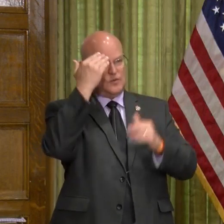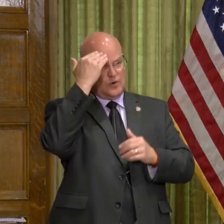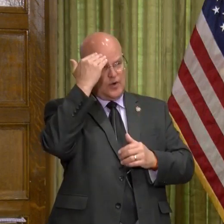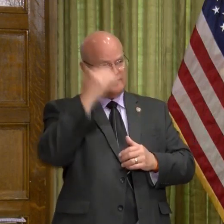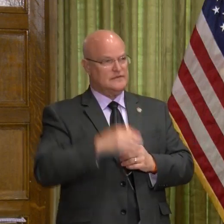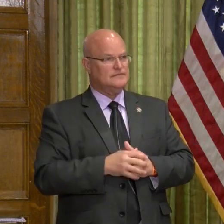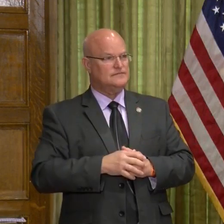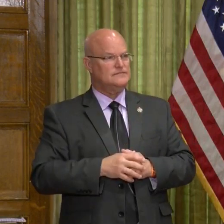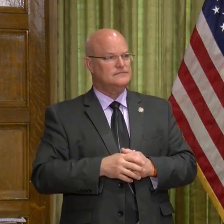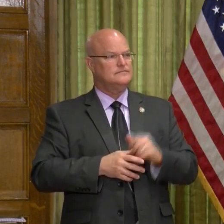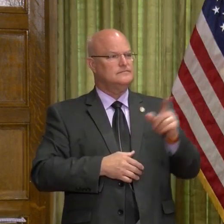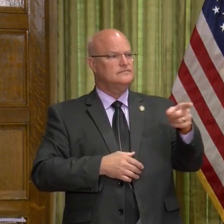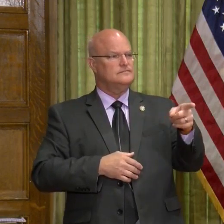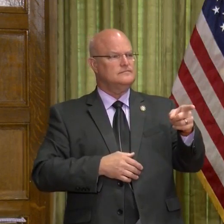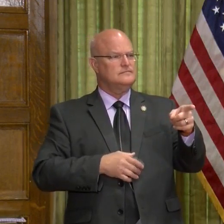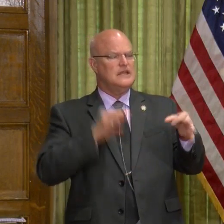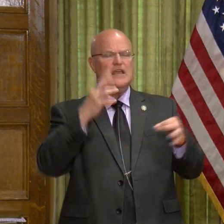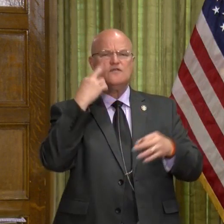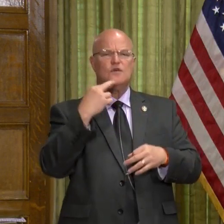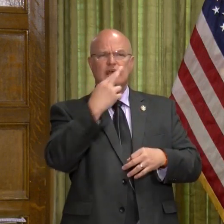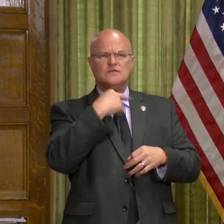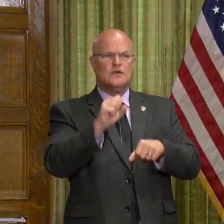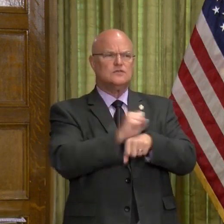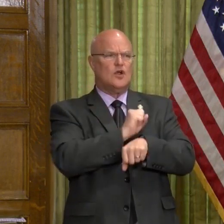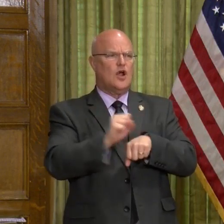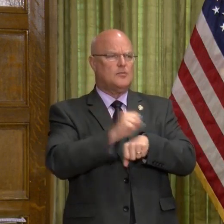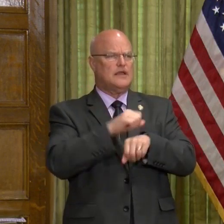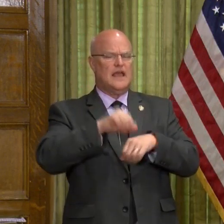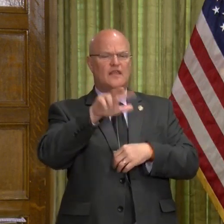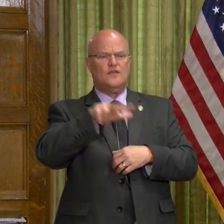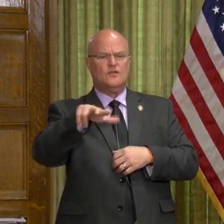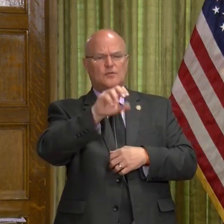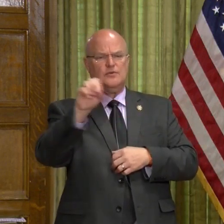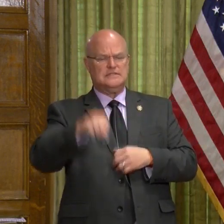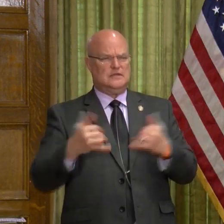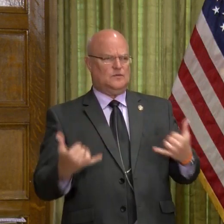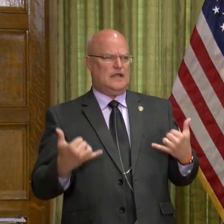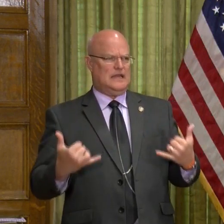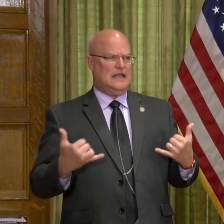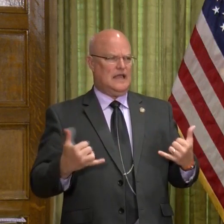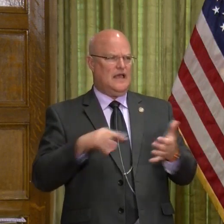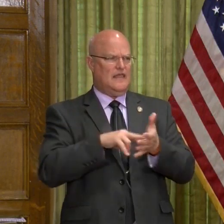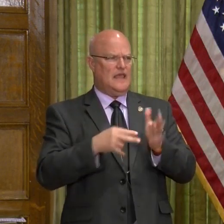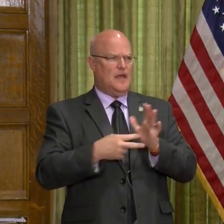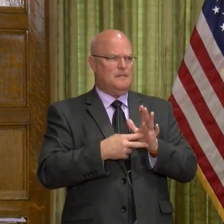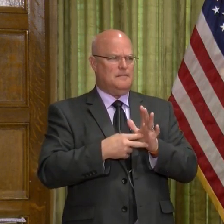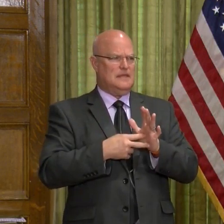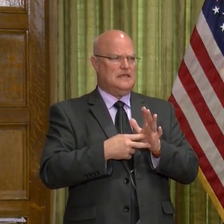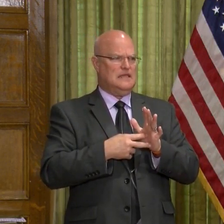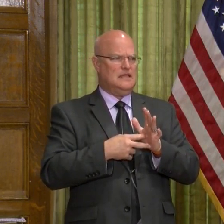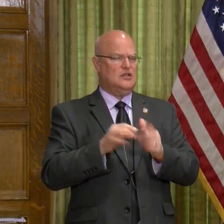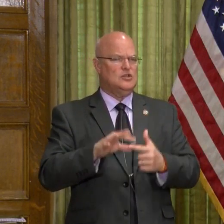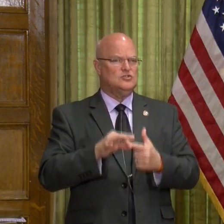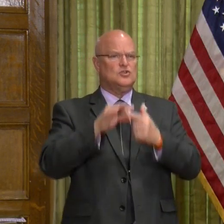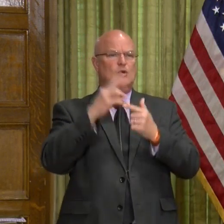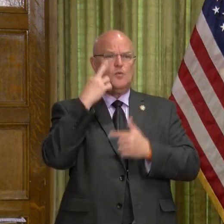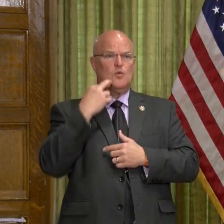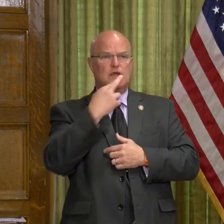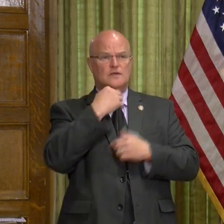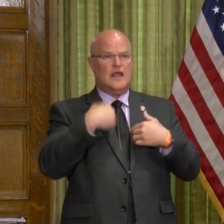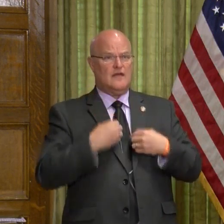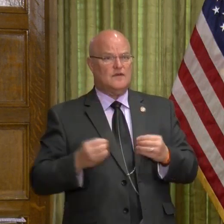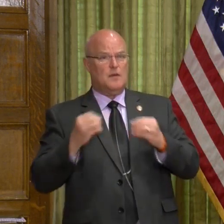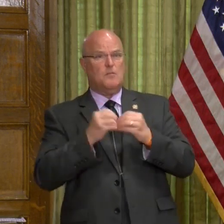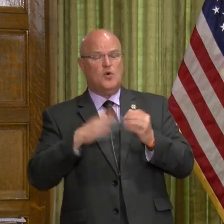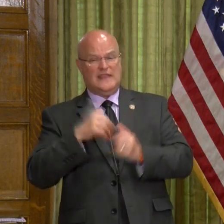of. Yes? If restaurants are operating at 33% occupancy, does that mean certain restaurants will be able to